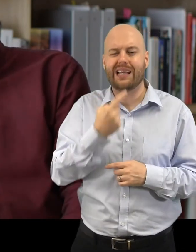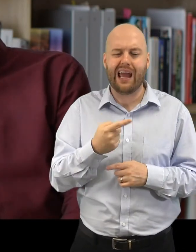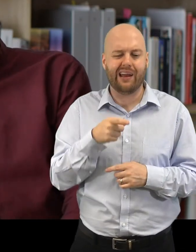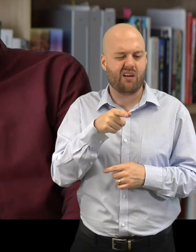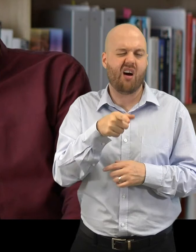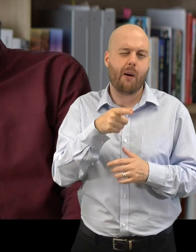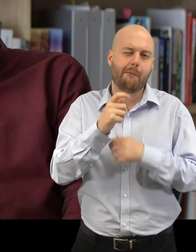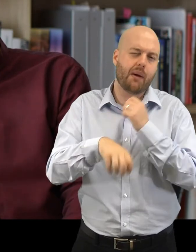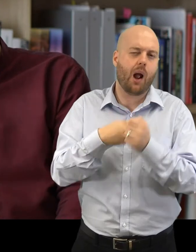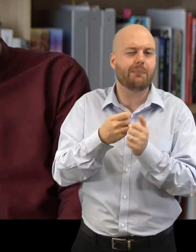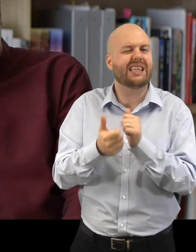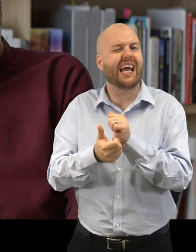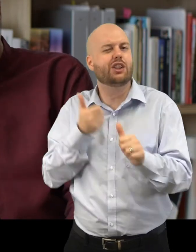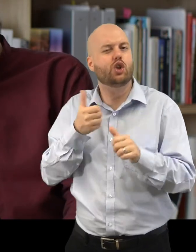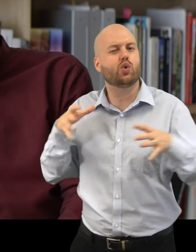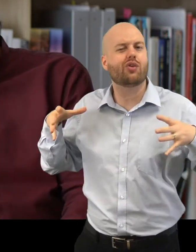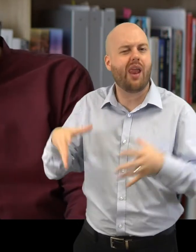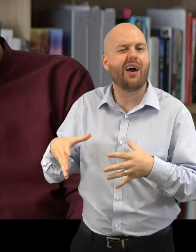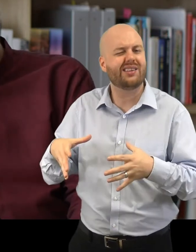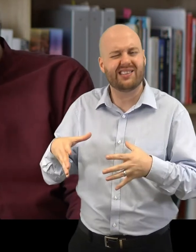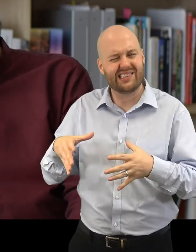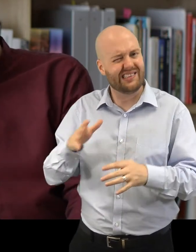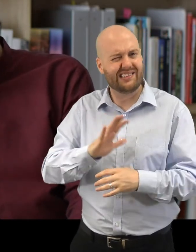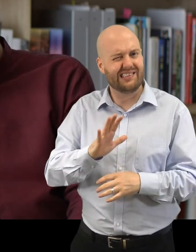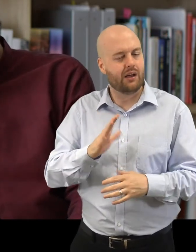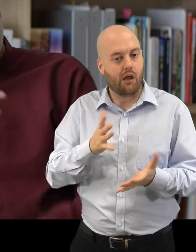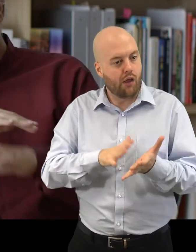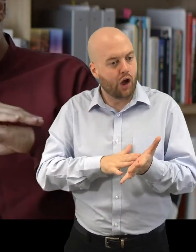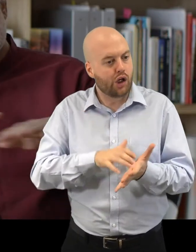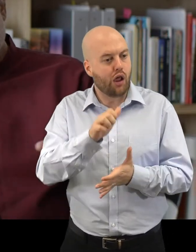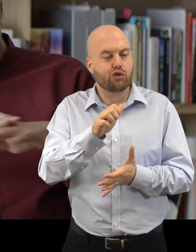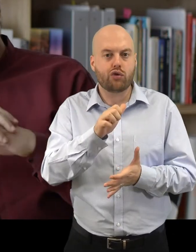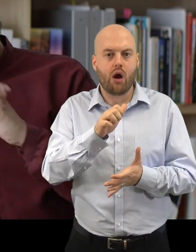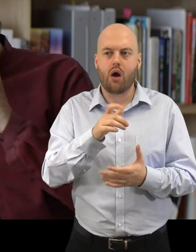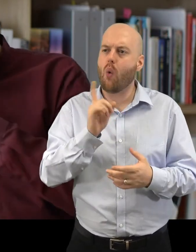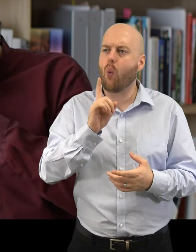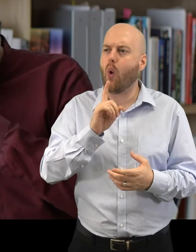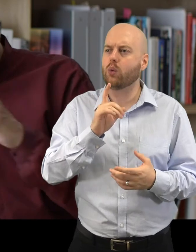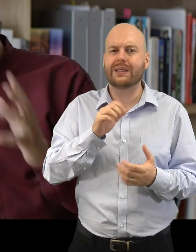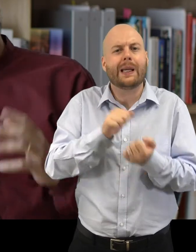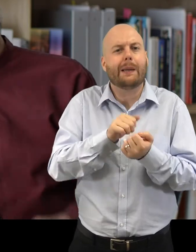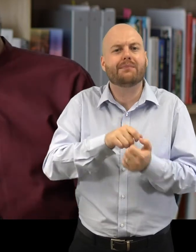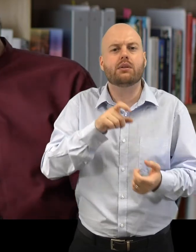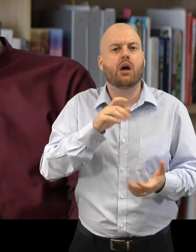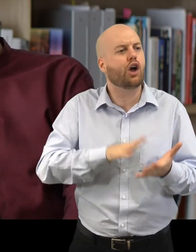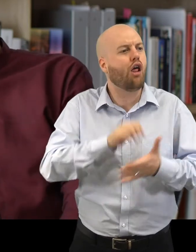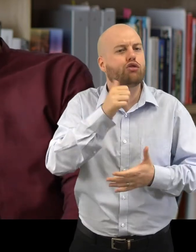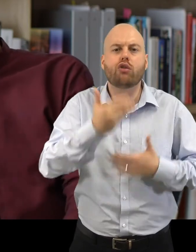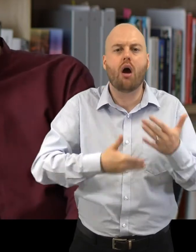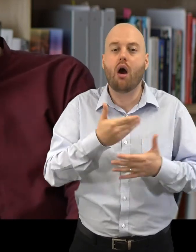institutionalized because for culture to work and the kind of underpinning kind of foundation for culture is